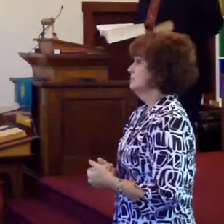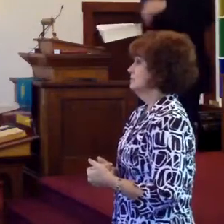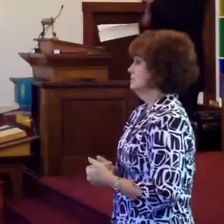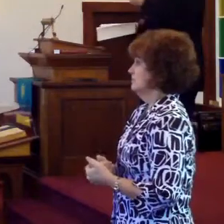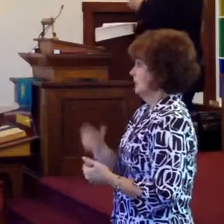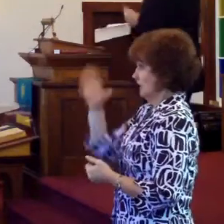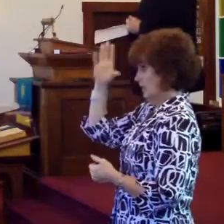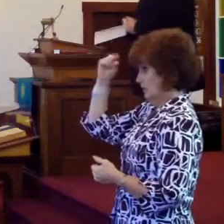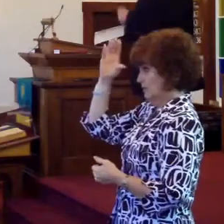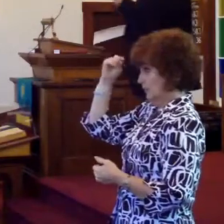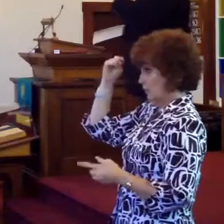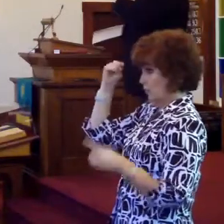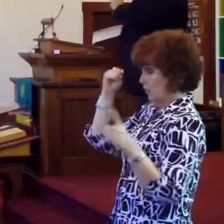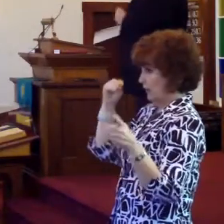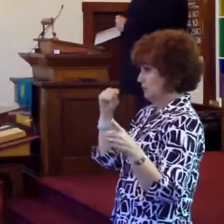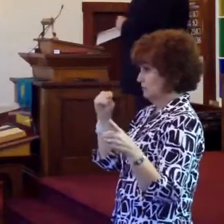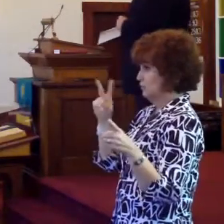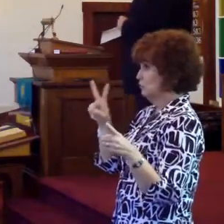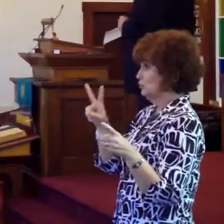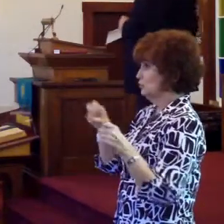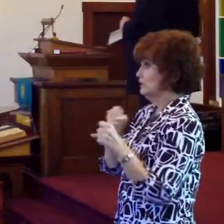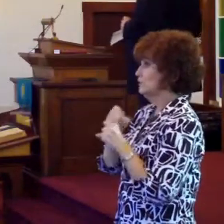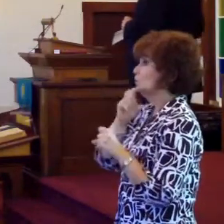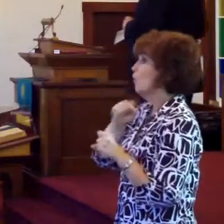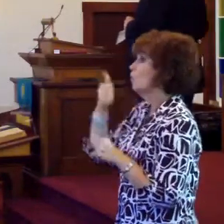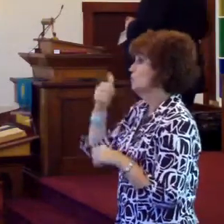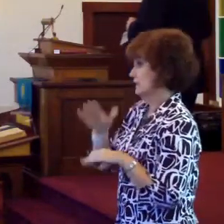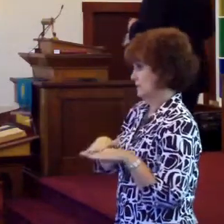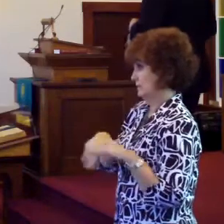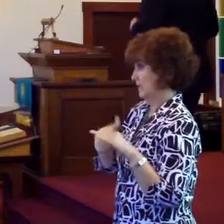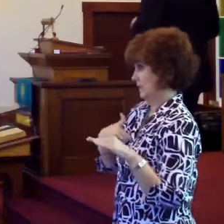there was a boy in the youth group who was three years older than I was.